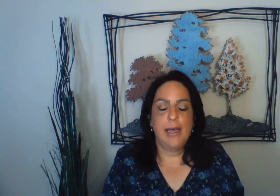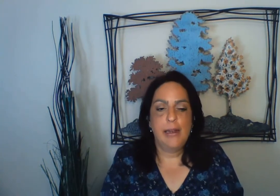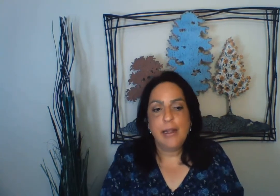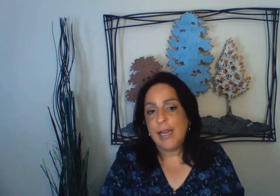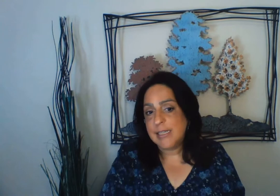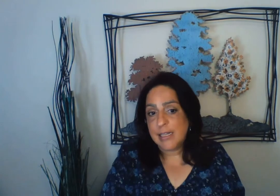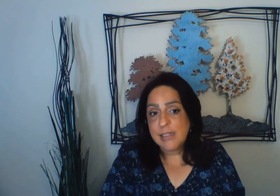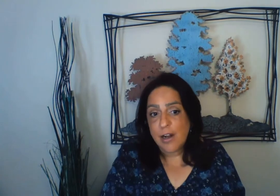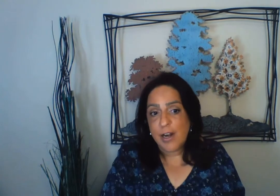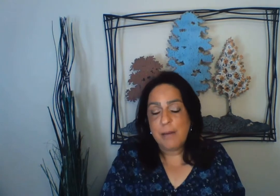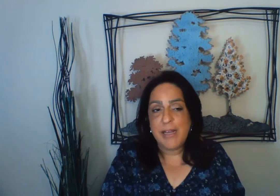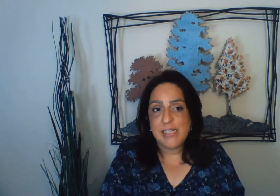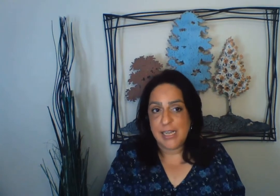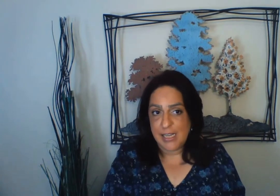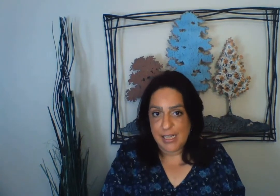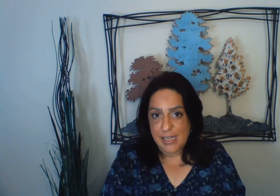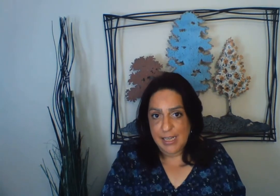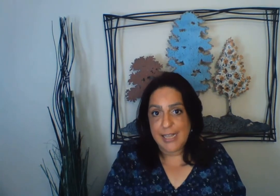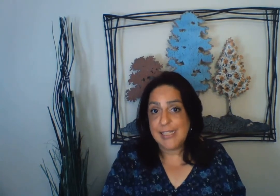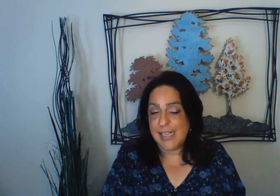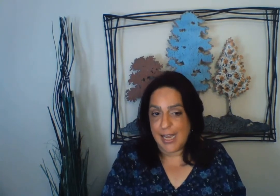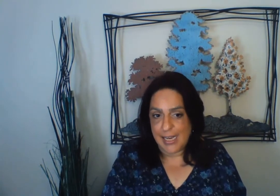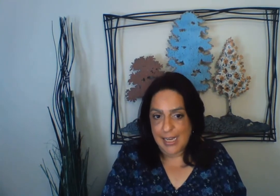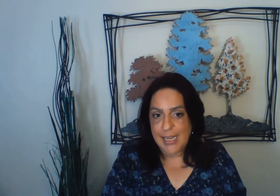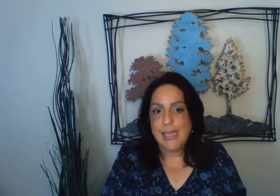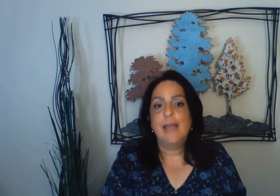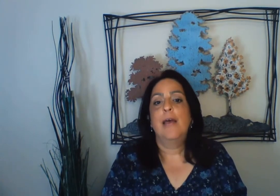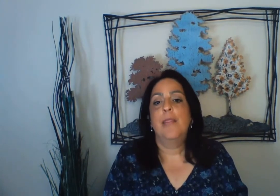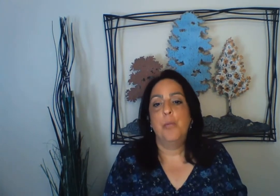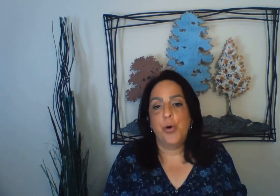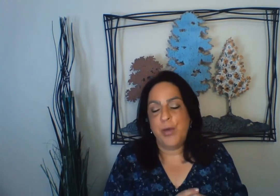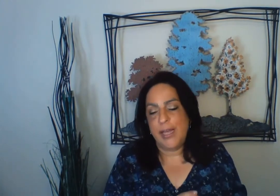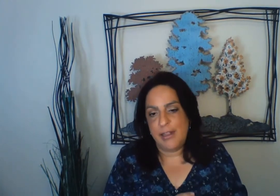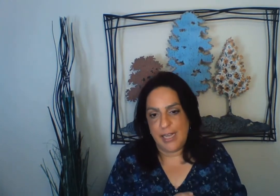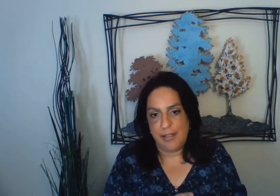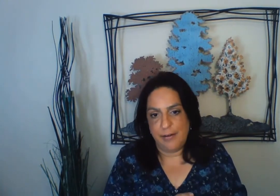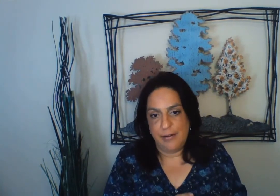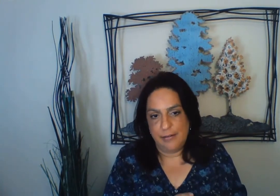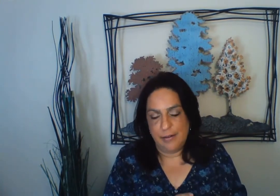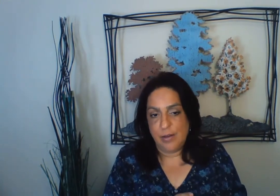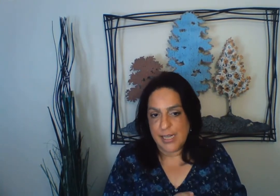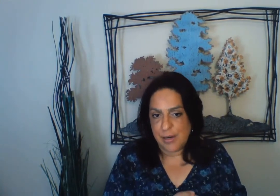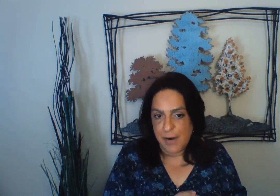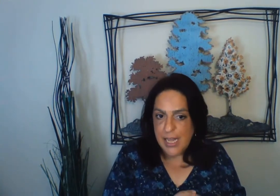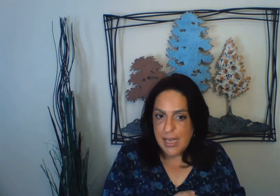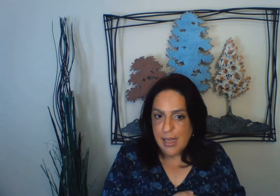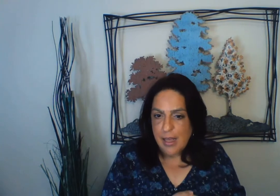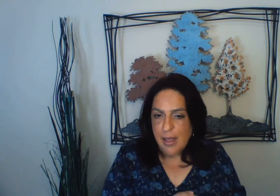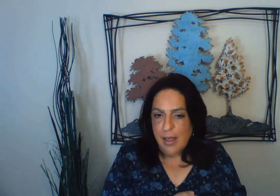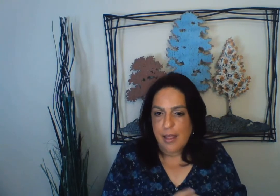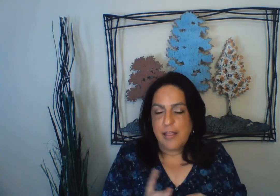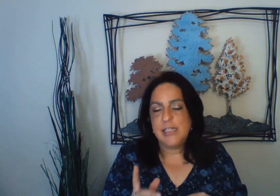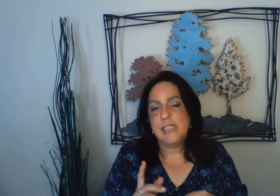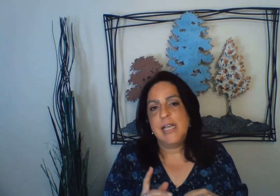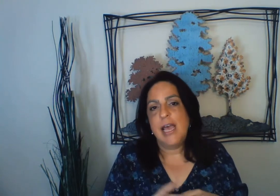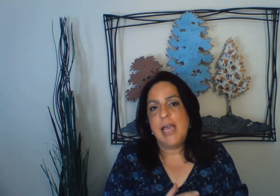let's get started by singing and signing the more we get together. You guys are ready? This is an